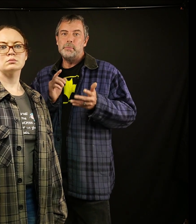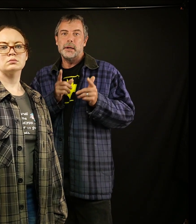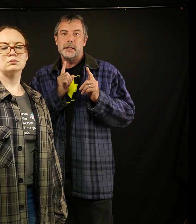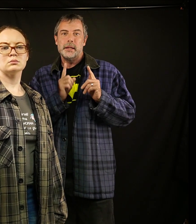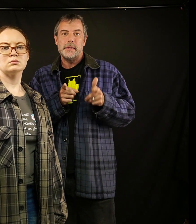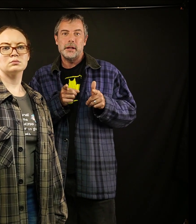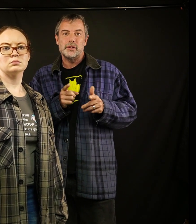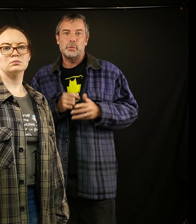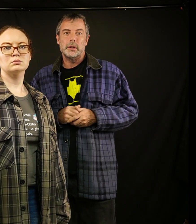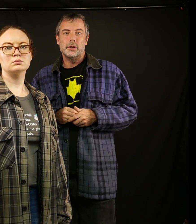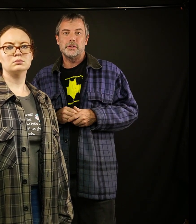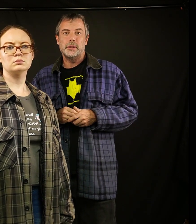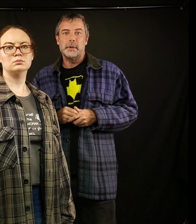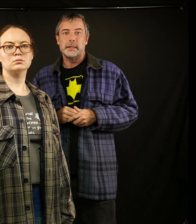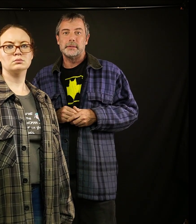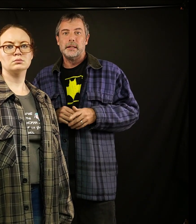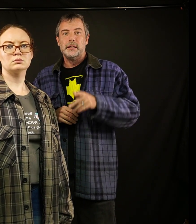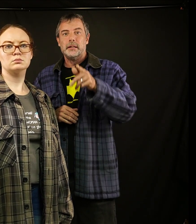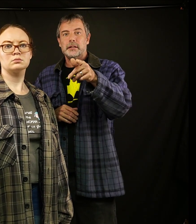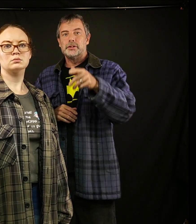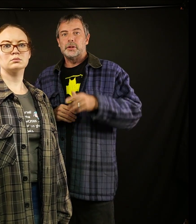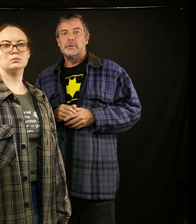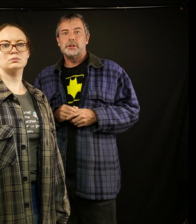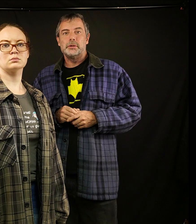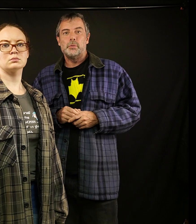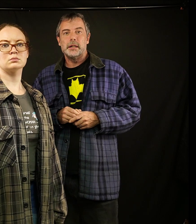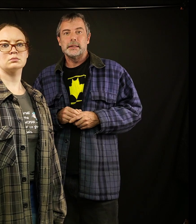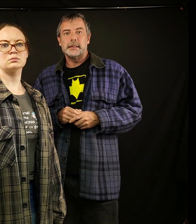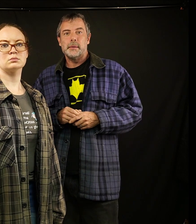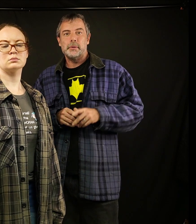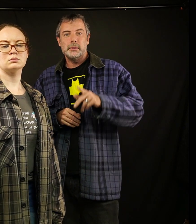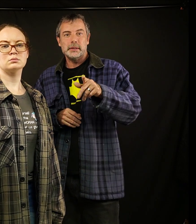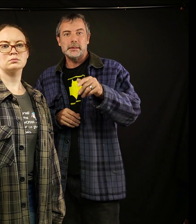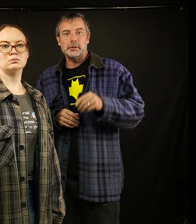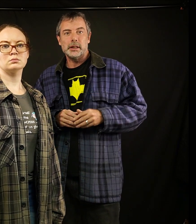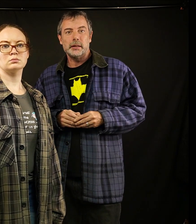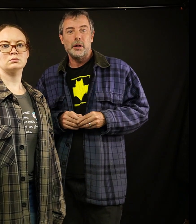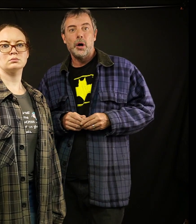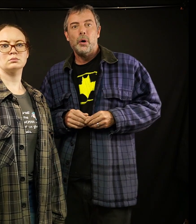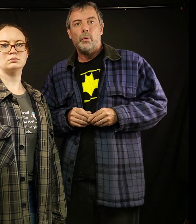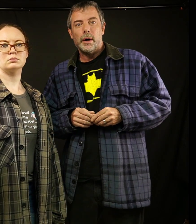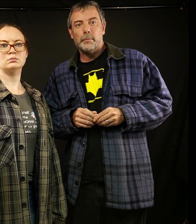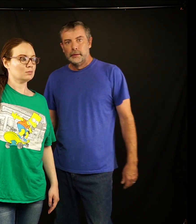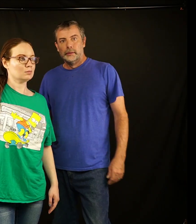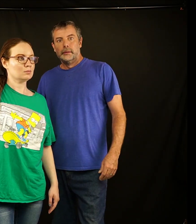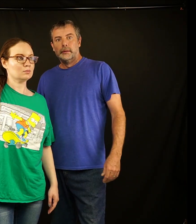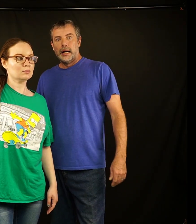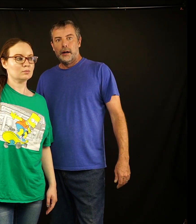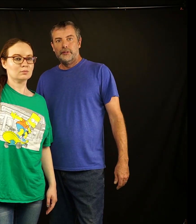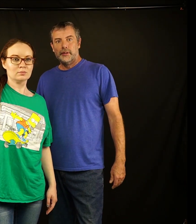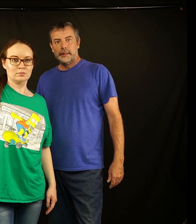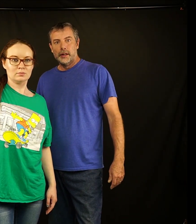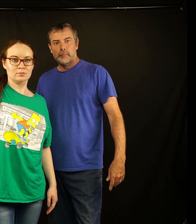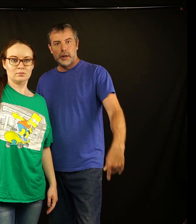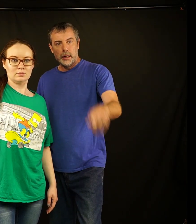but that's where it looks the best so we showed you one example let's show you one outfit number